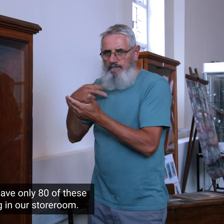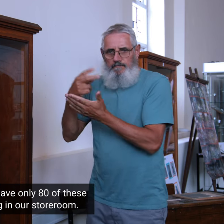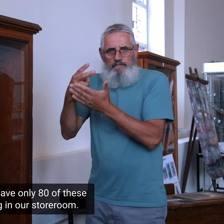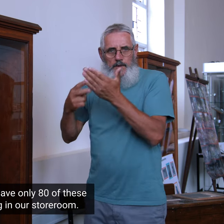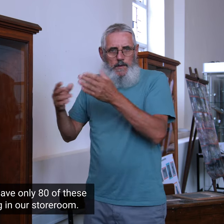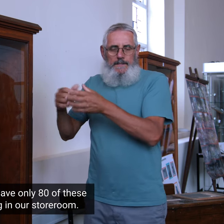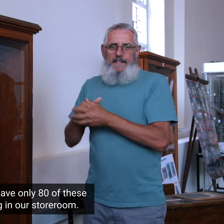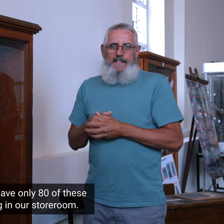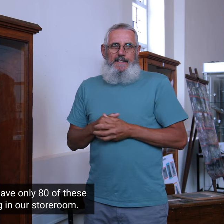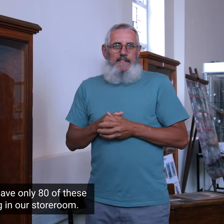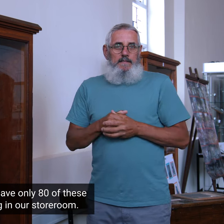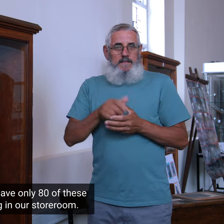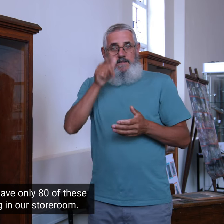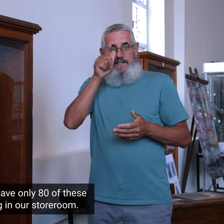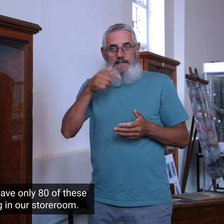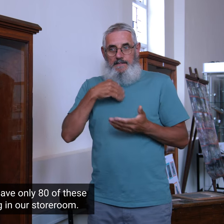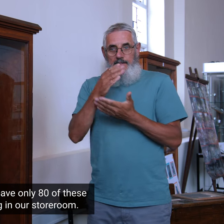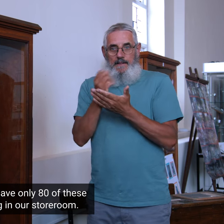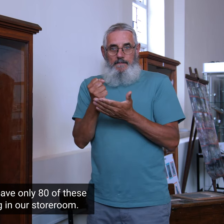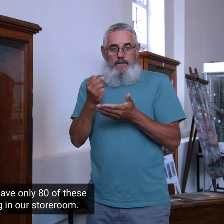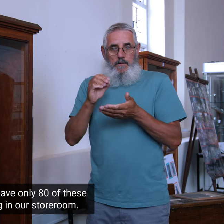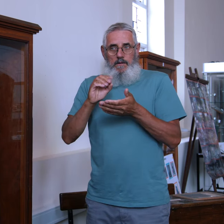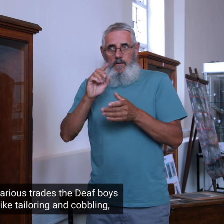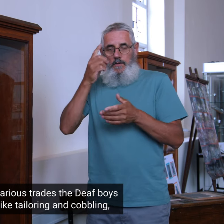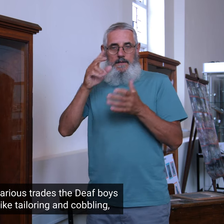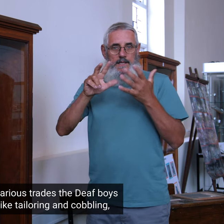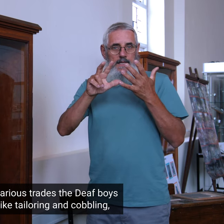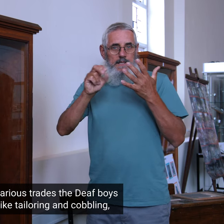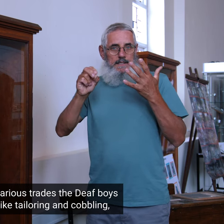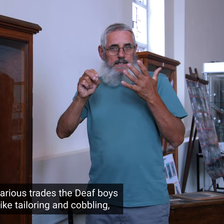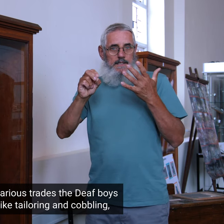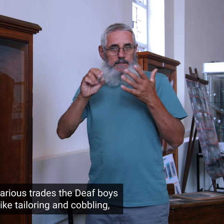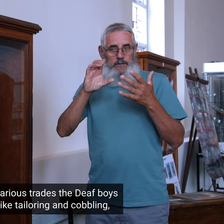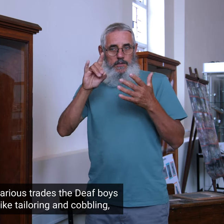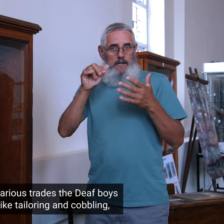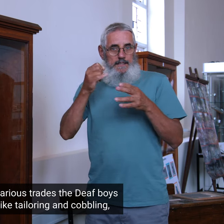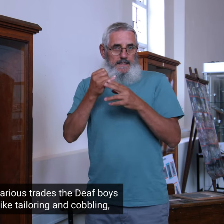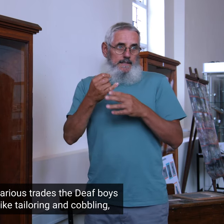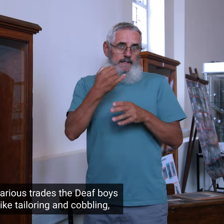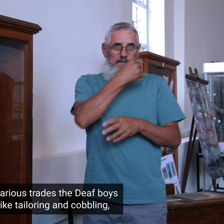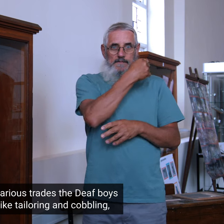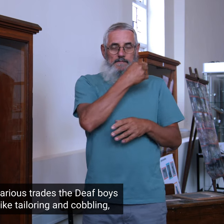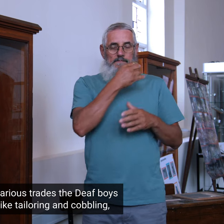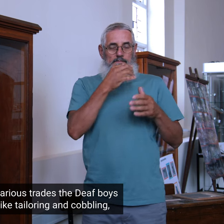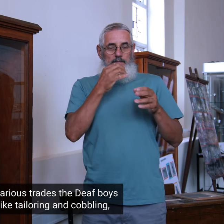Unfortunately, we have only 80 of these charts remaining in our storeroom. Other charts